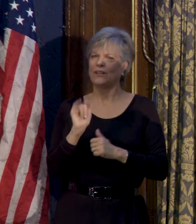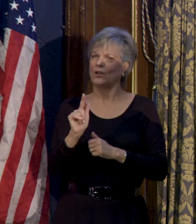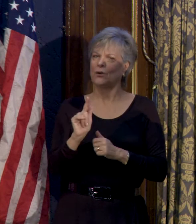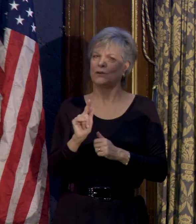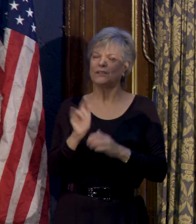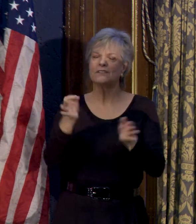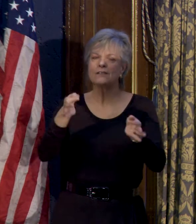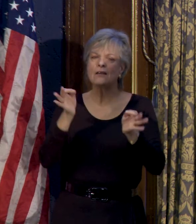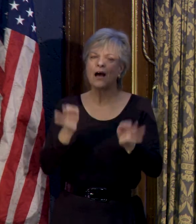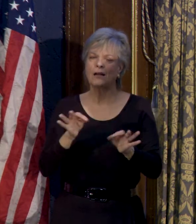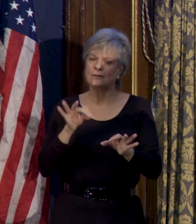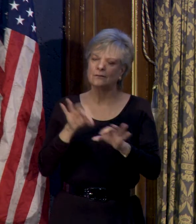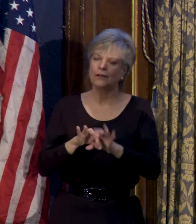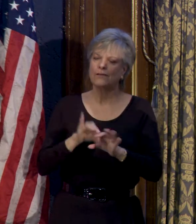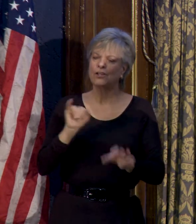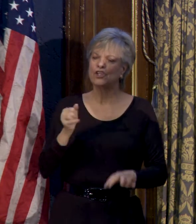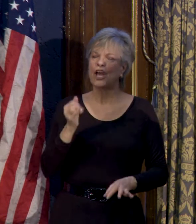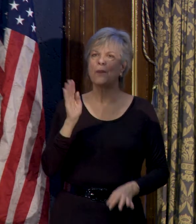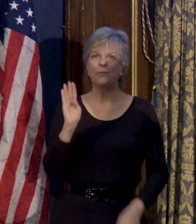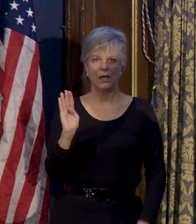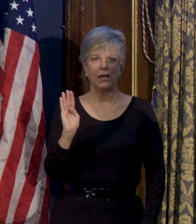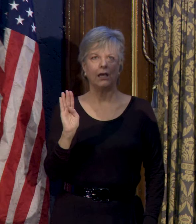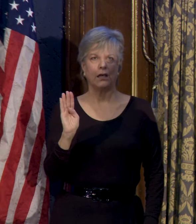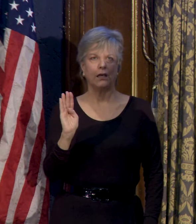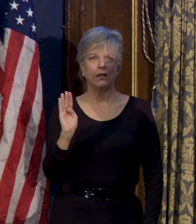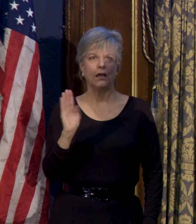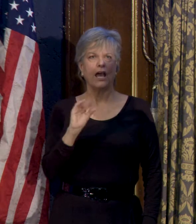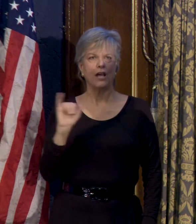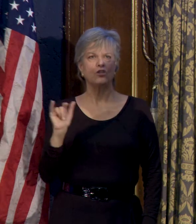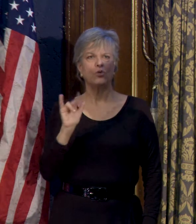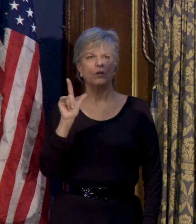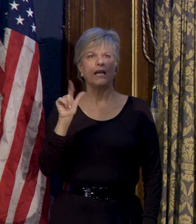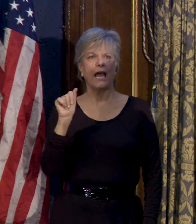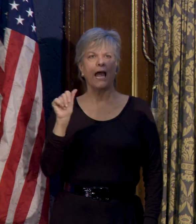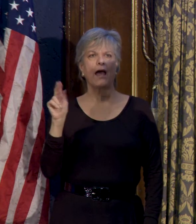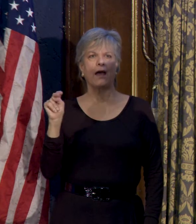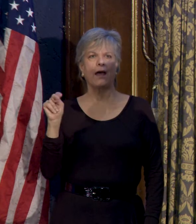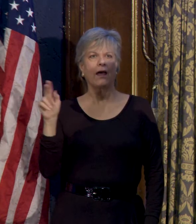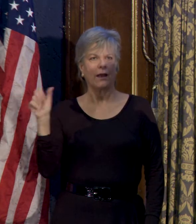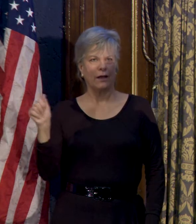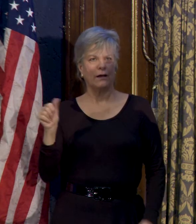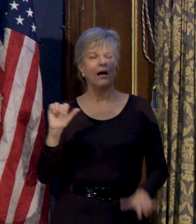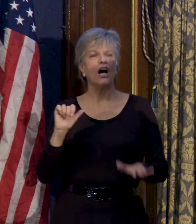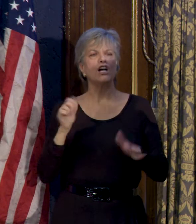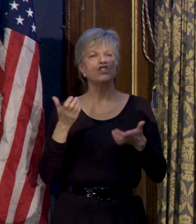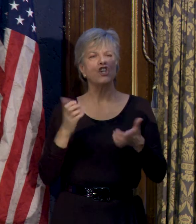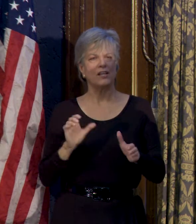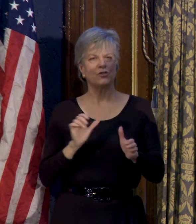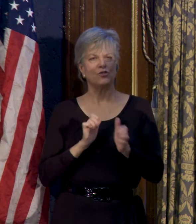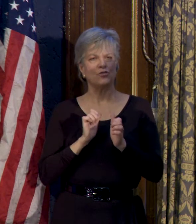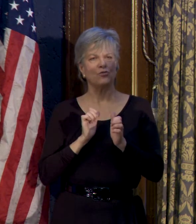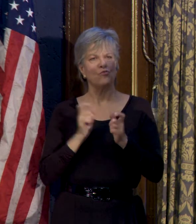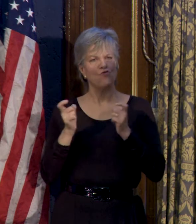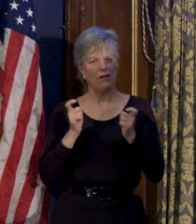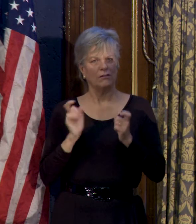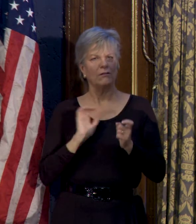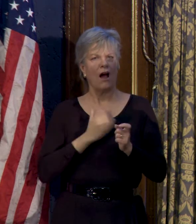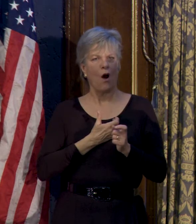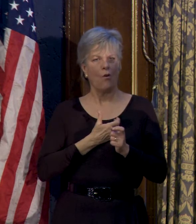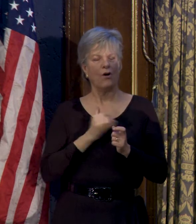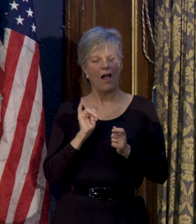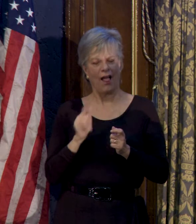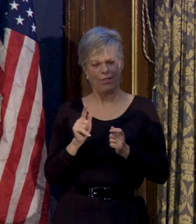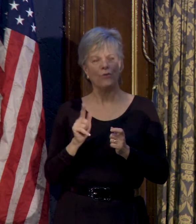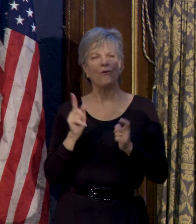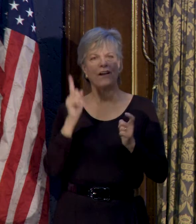decided to give J.B. Pritzker and Julianna Stratton a chance to run the government. And I'm confident that they will try to work with the